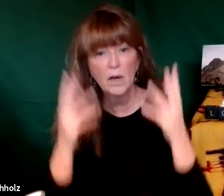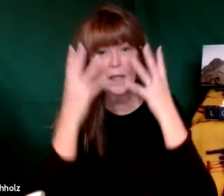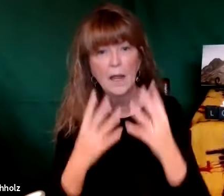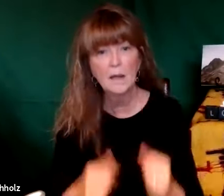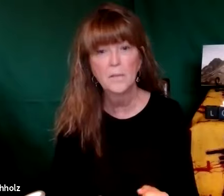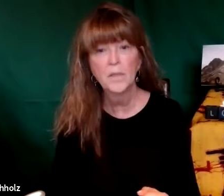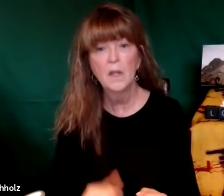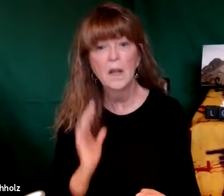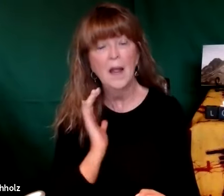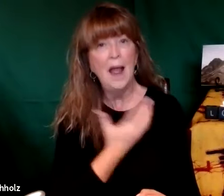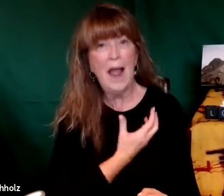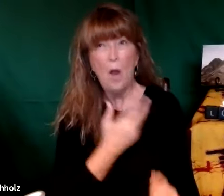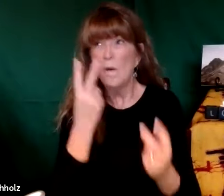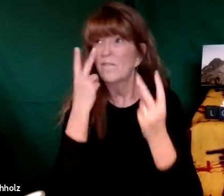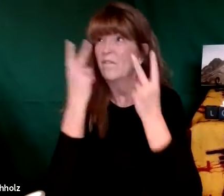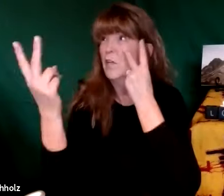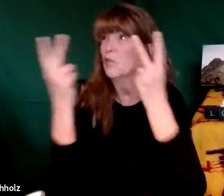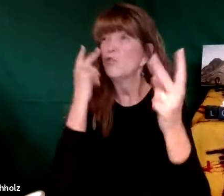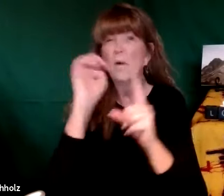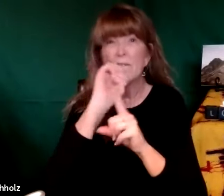it's unfortunate and it's sad